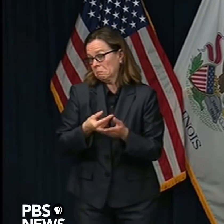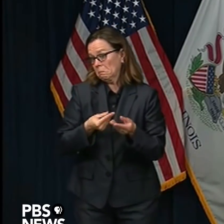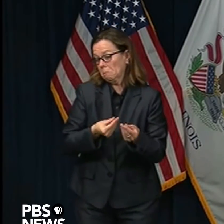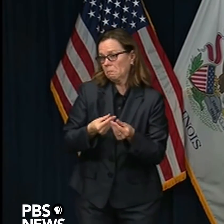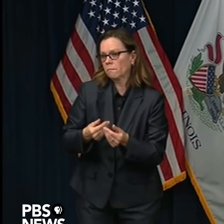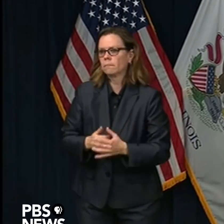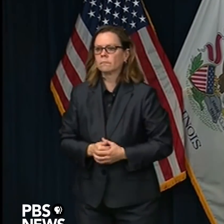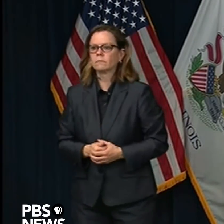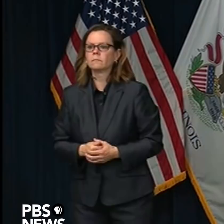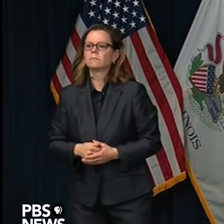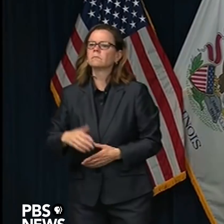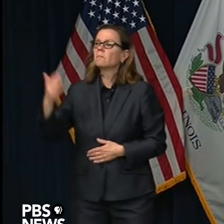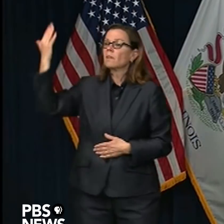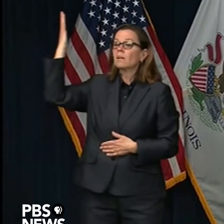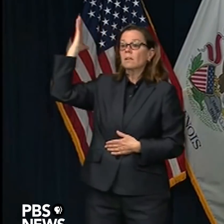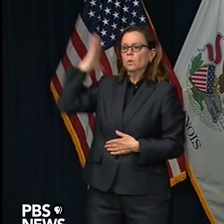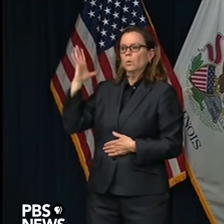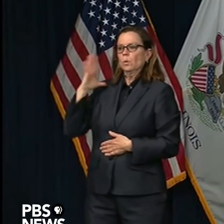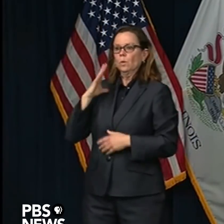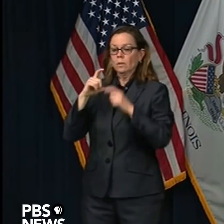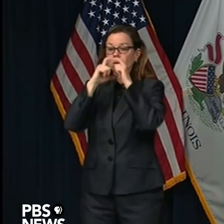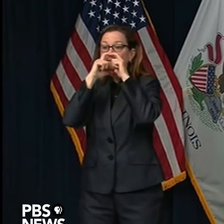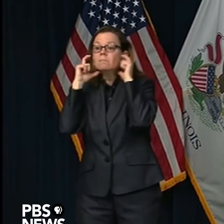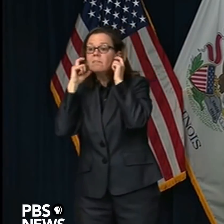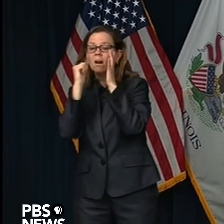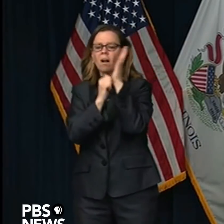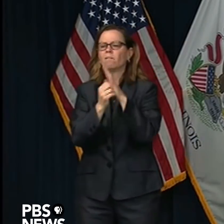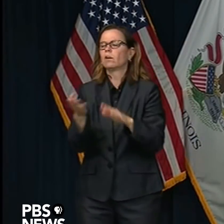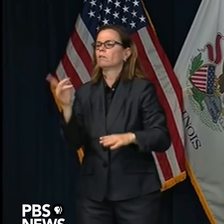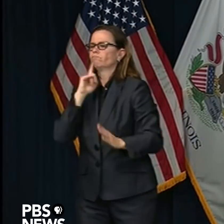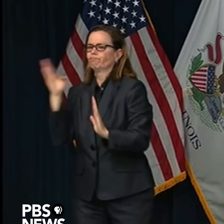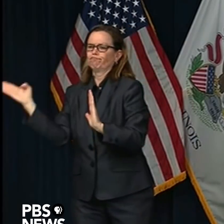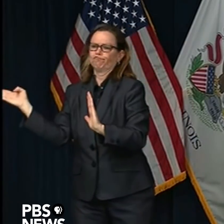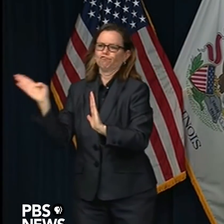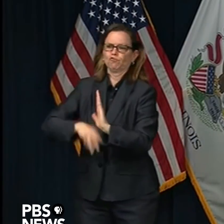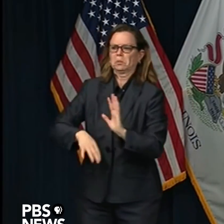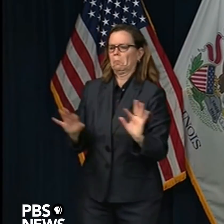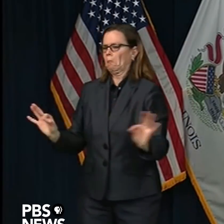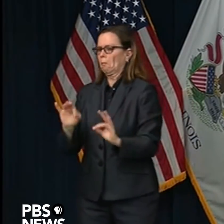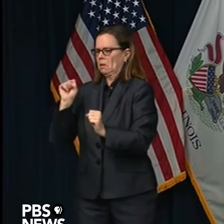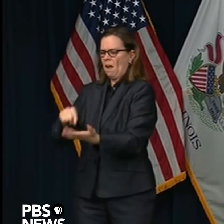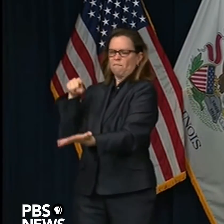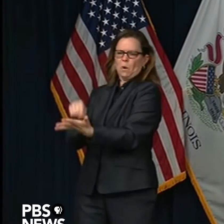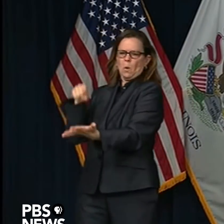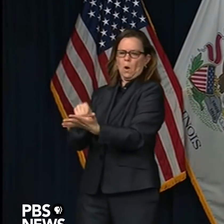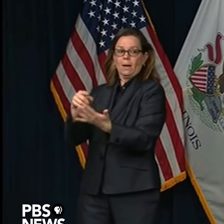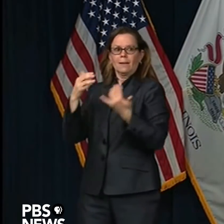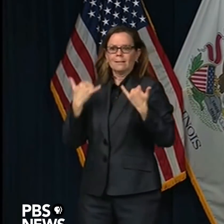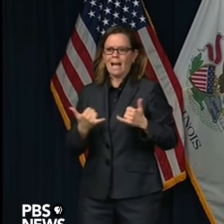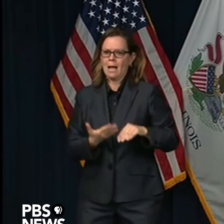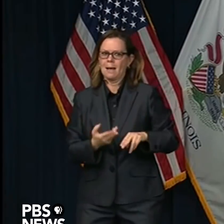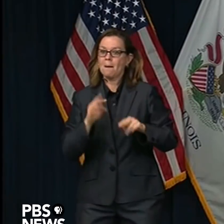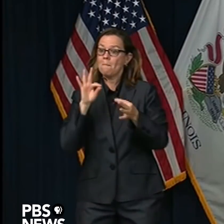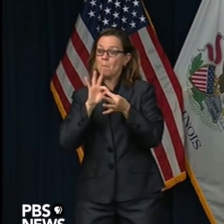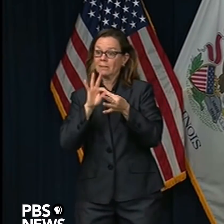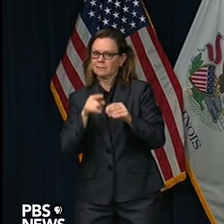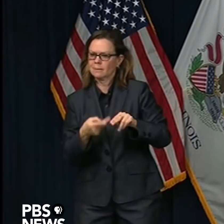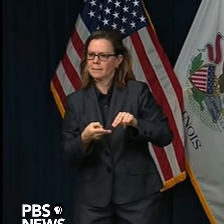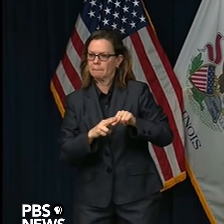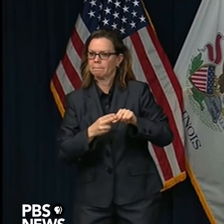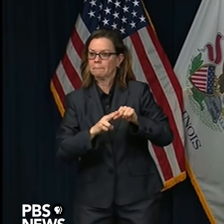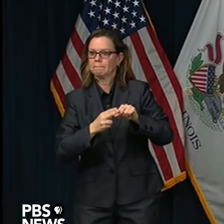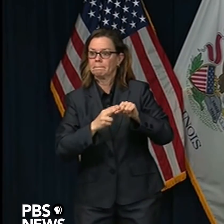indicated that we do, a million of those at $5 a piece is $5 million. And that's just N95